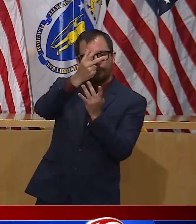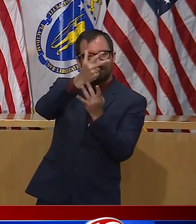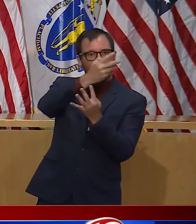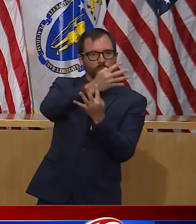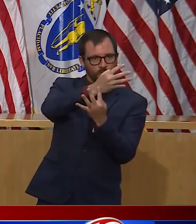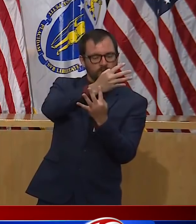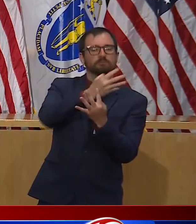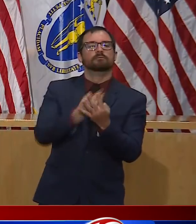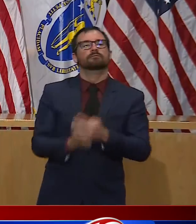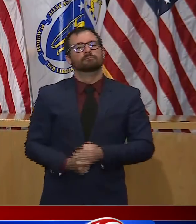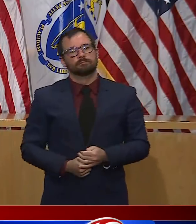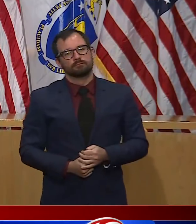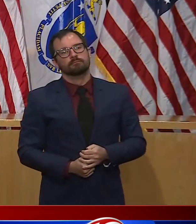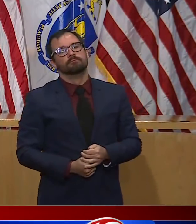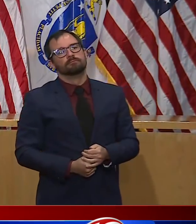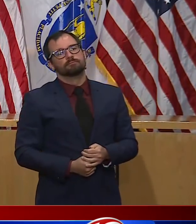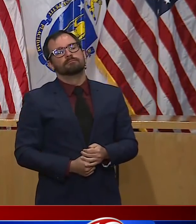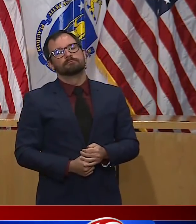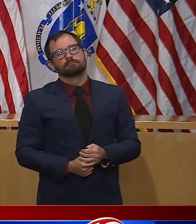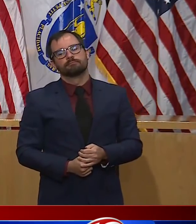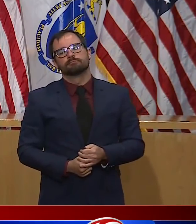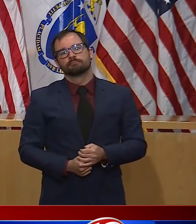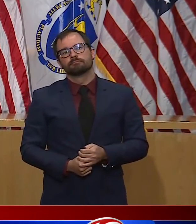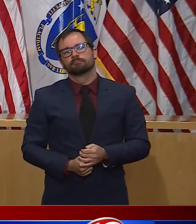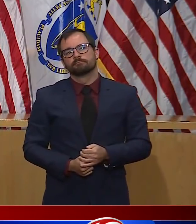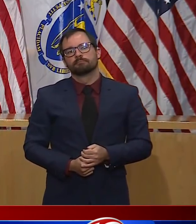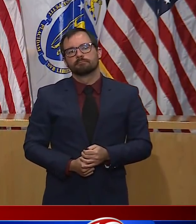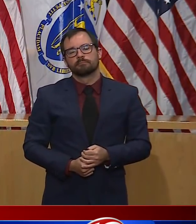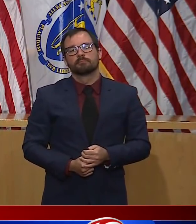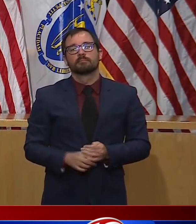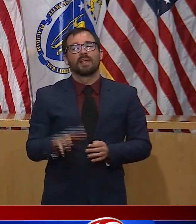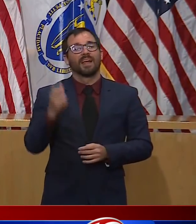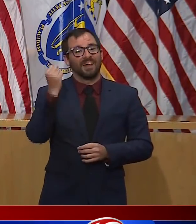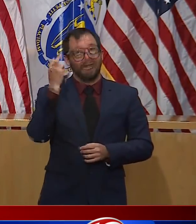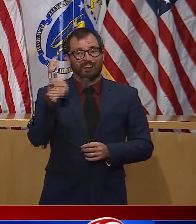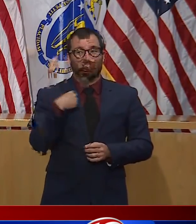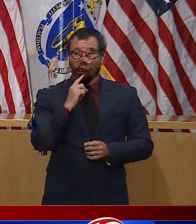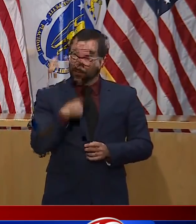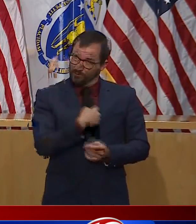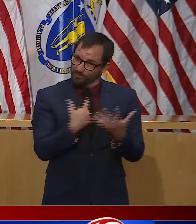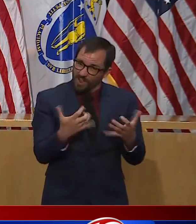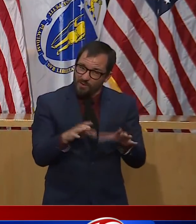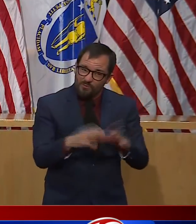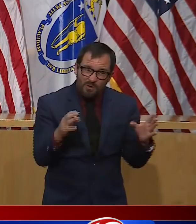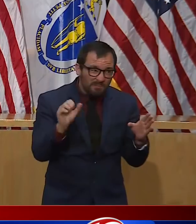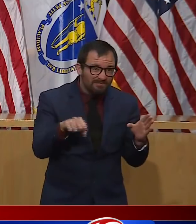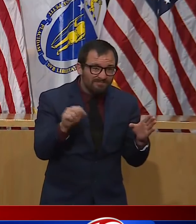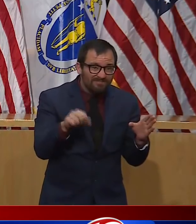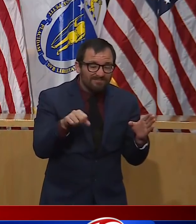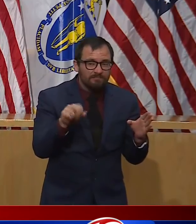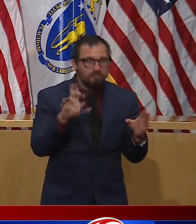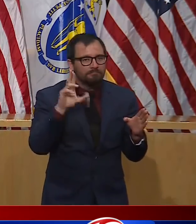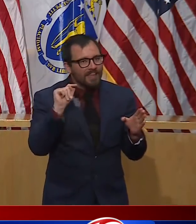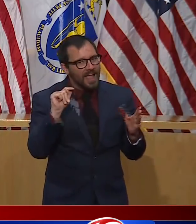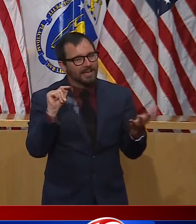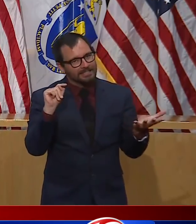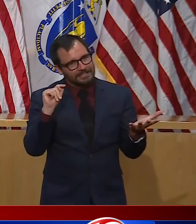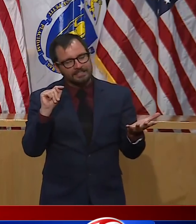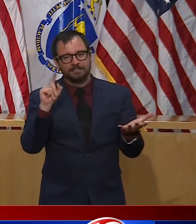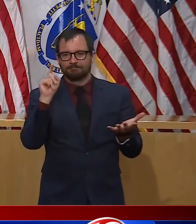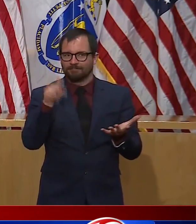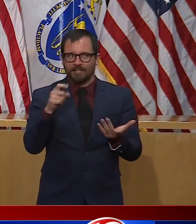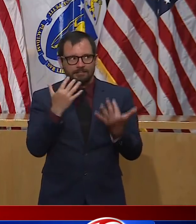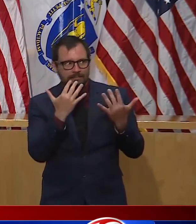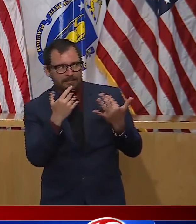breakthrough with treatments or a vaccine. And we cannot move forward unless we commit to continuing